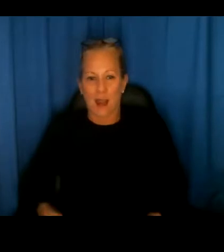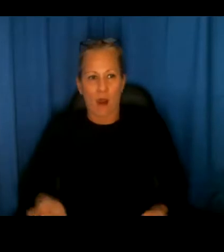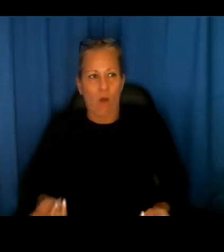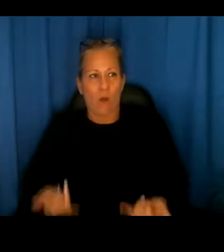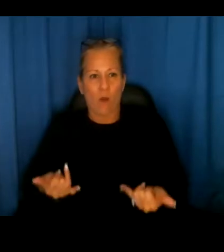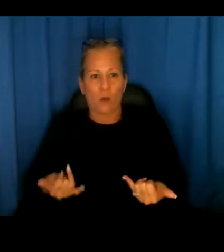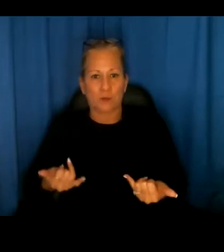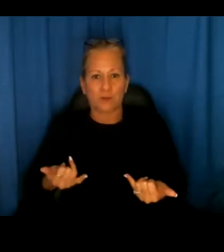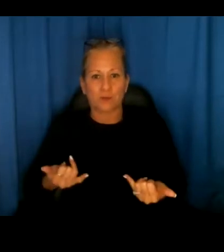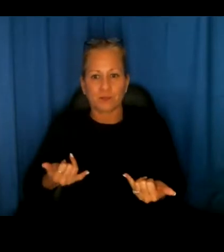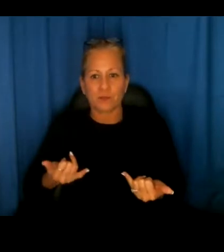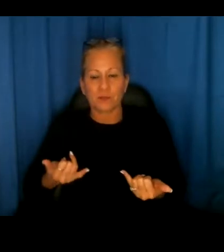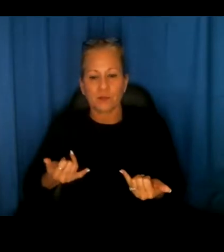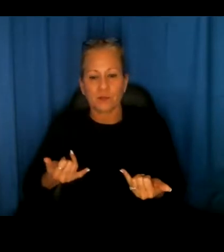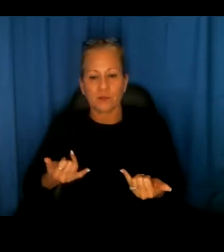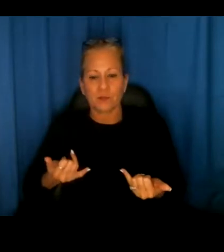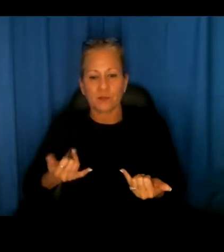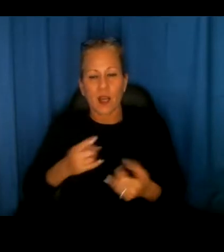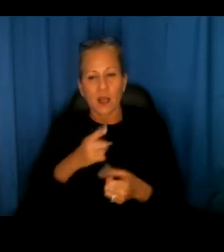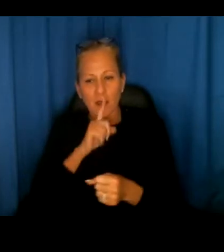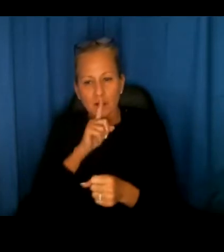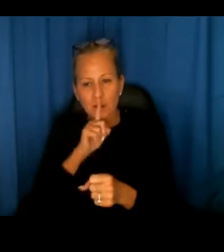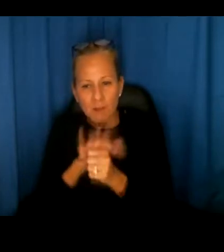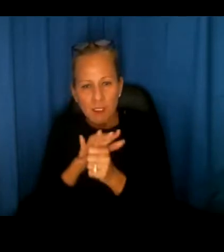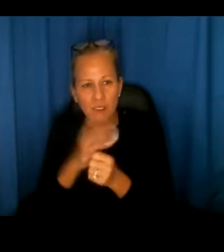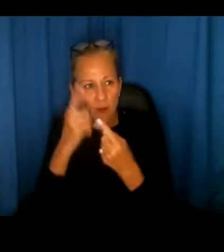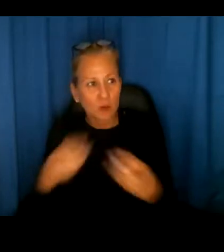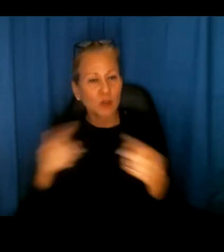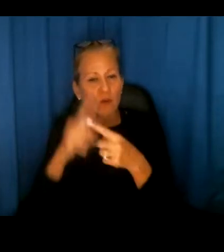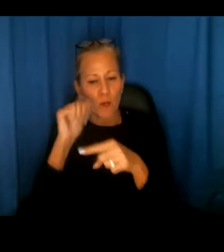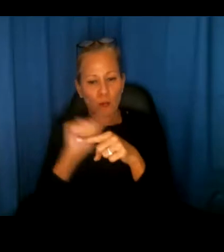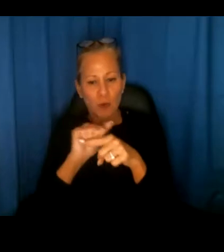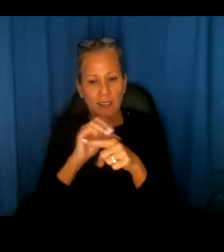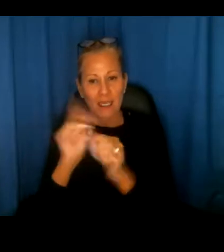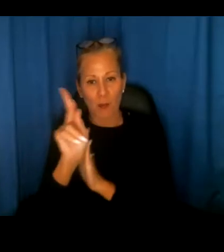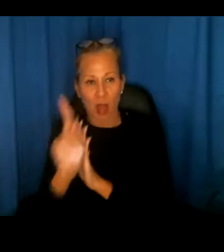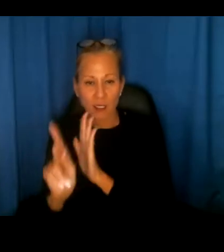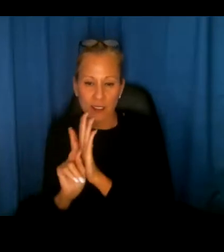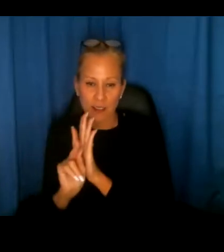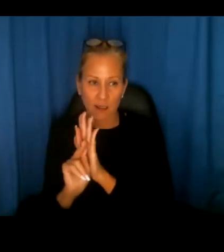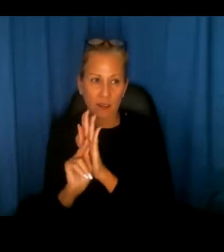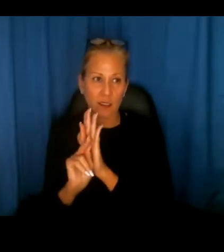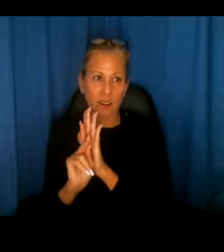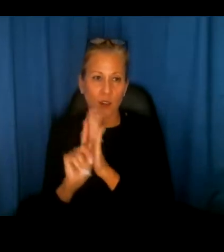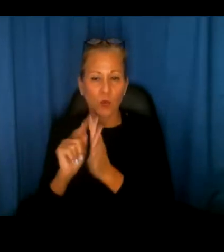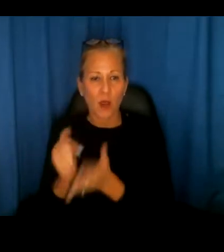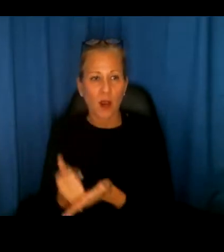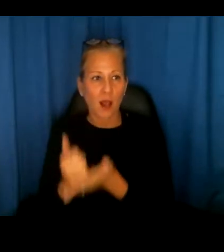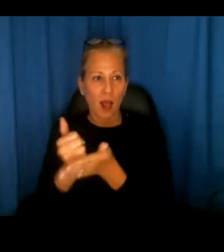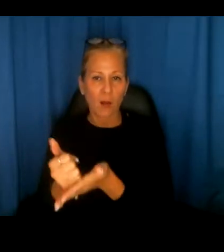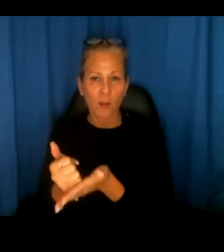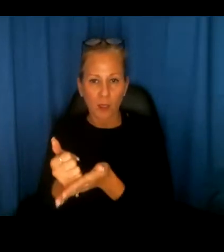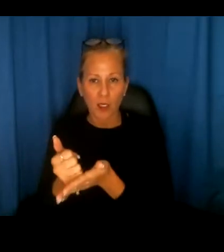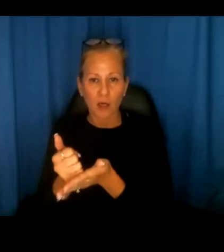the, the realtors commitment, um, both in practice and in policy, uh, to help, uh,